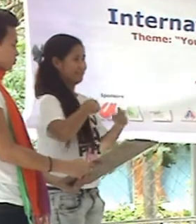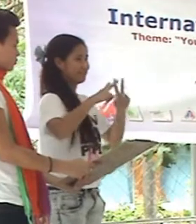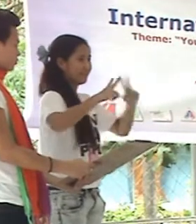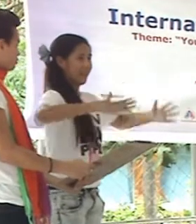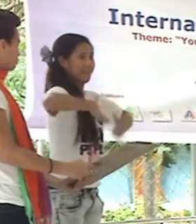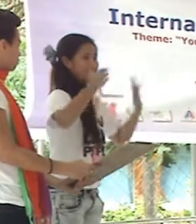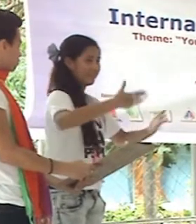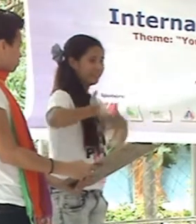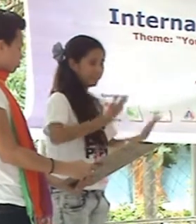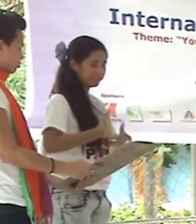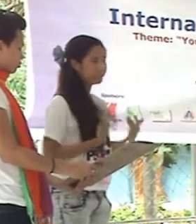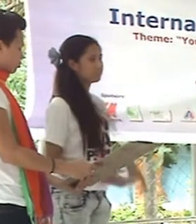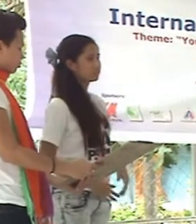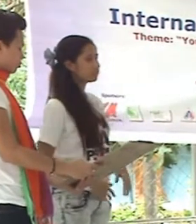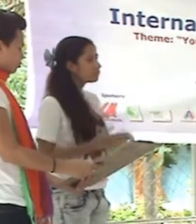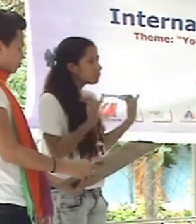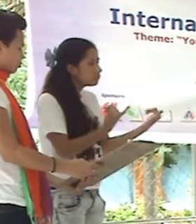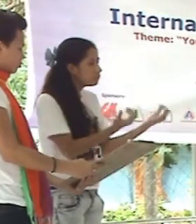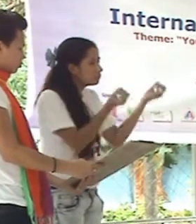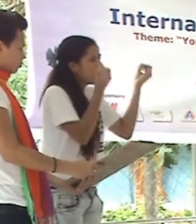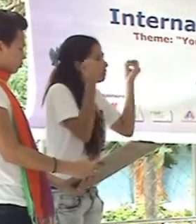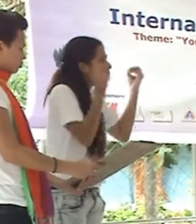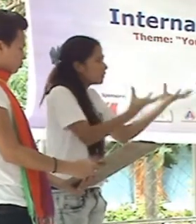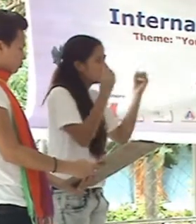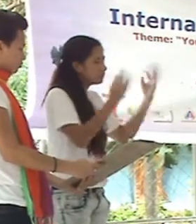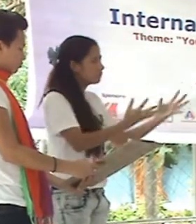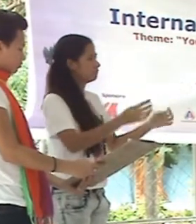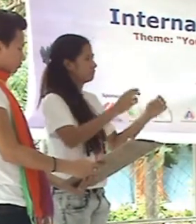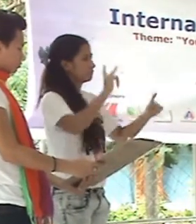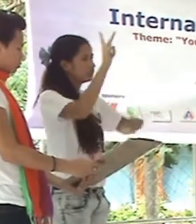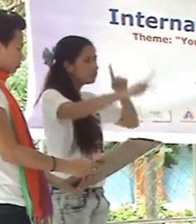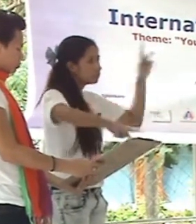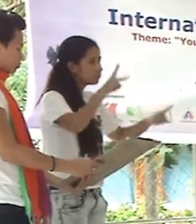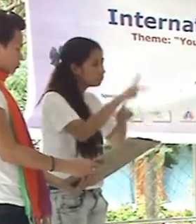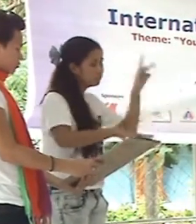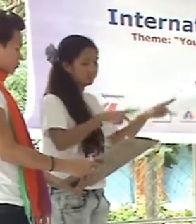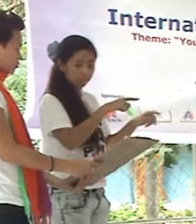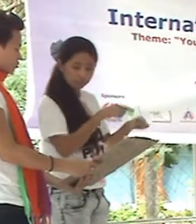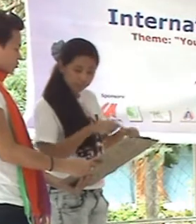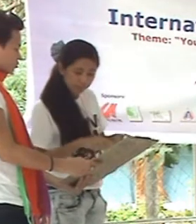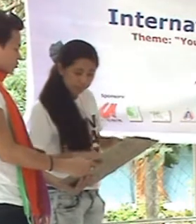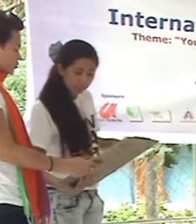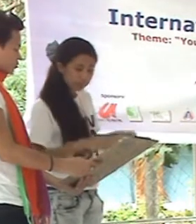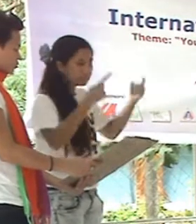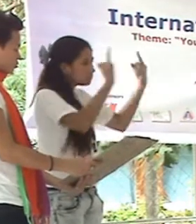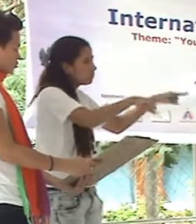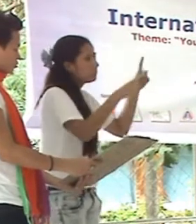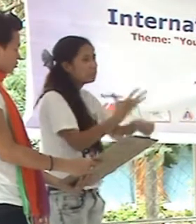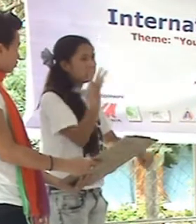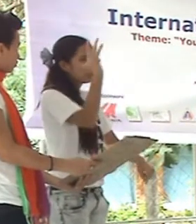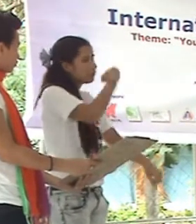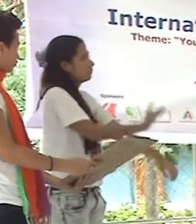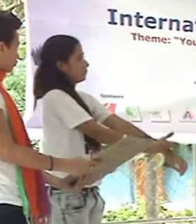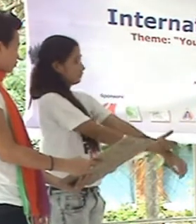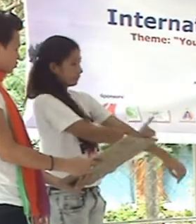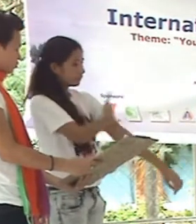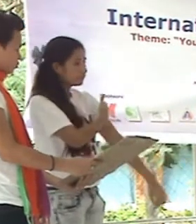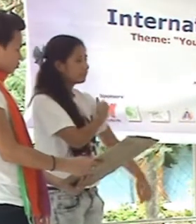development of our own organization and I'm so happy about it. So, maraming mga tao na nandito. So, maraming nangyari